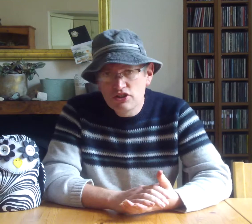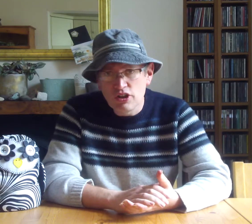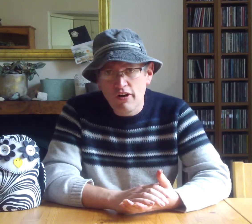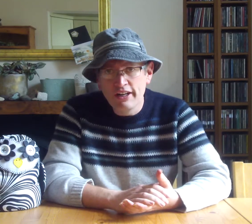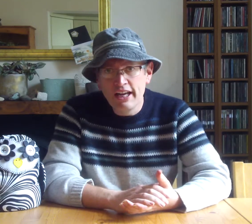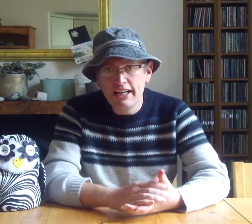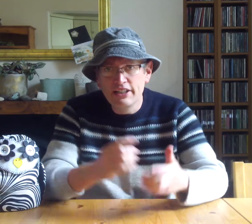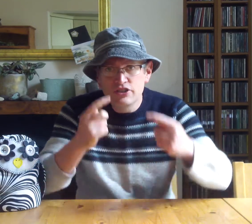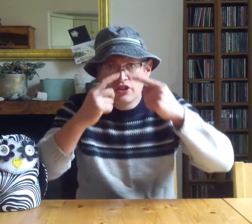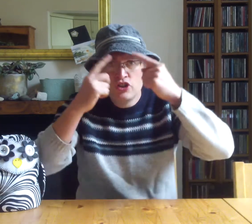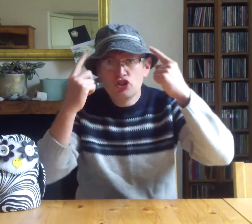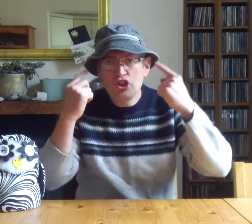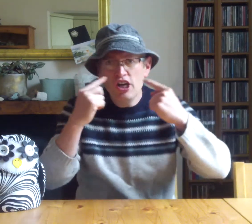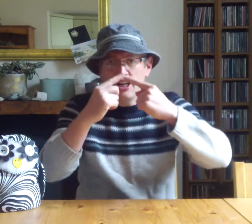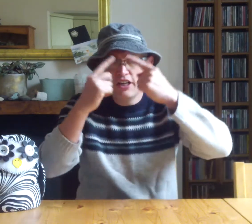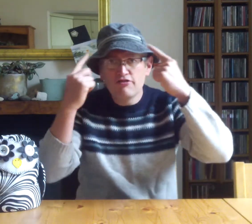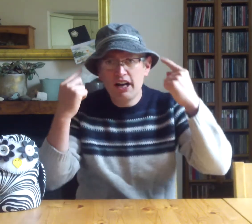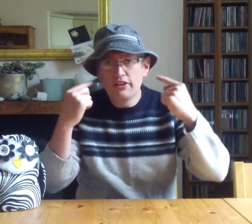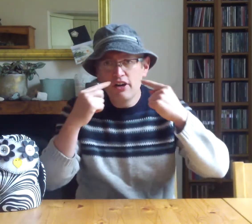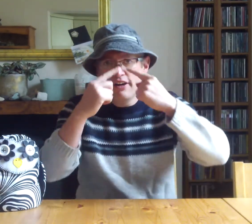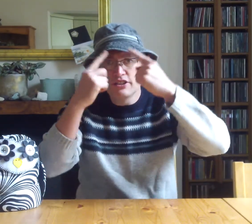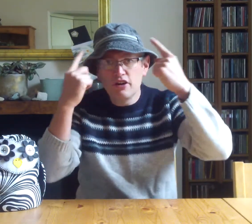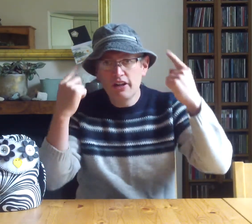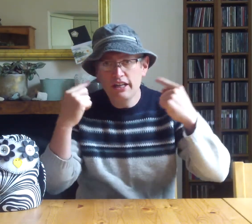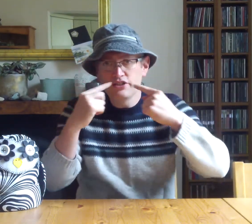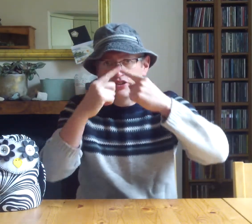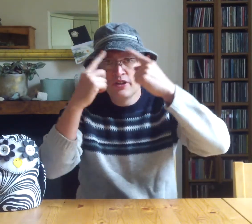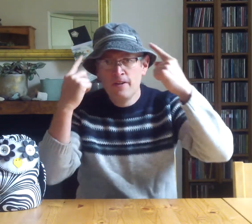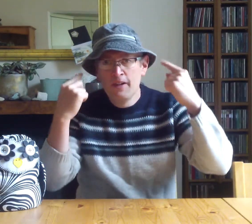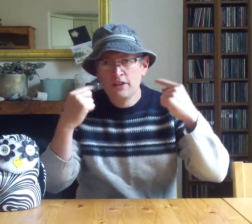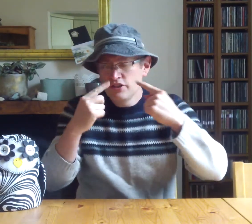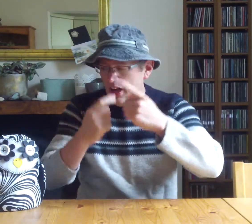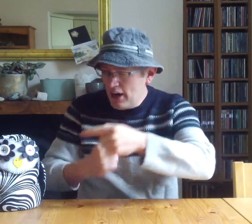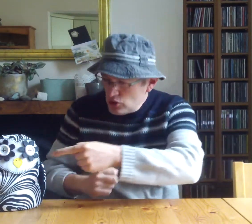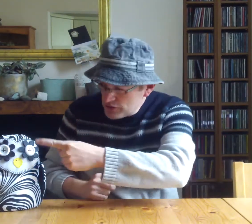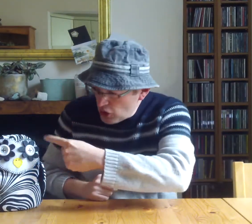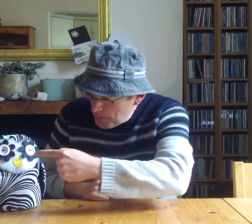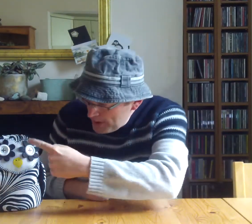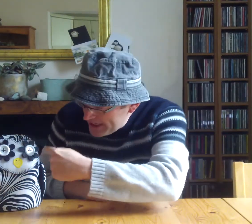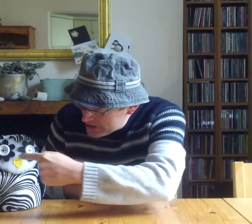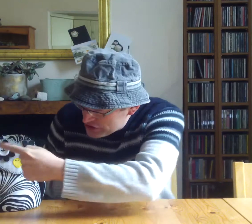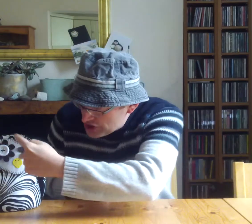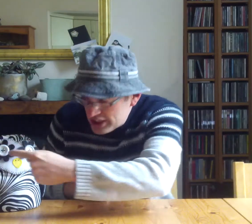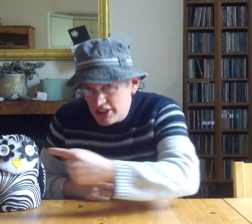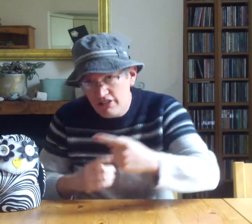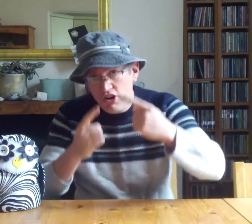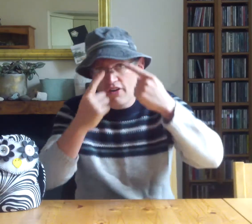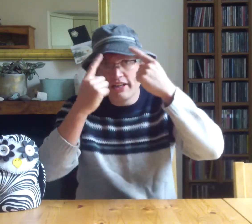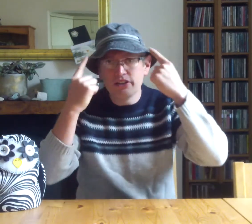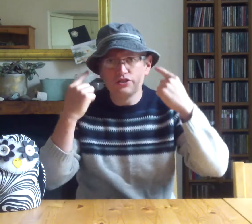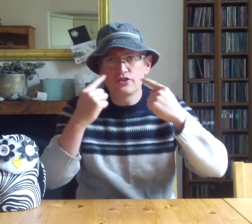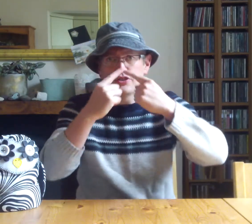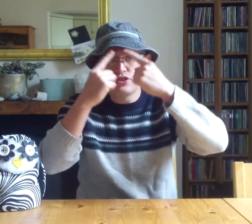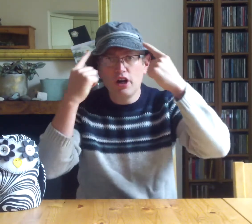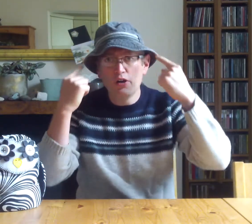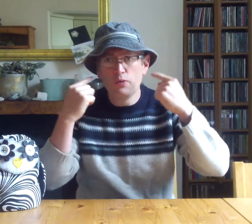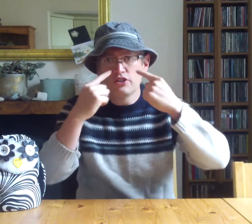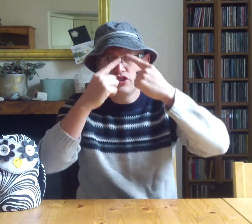sign is circling round the eyes like this. So owls have got big circular eyes. So we're just